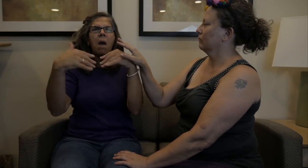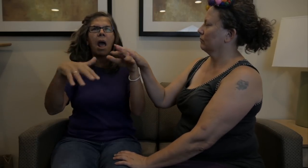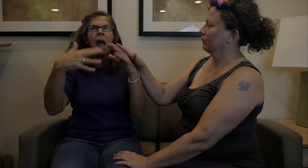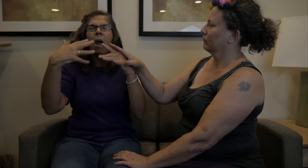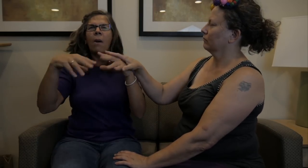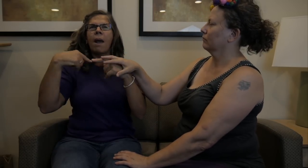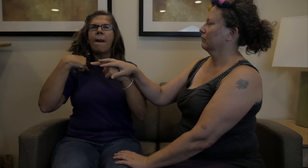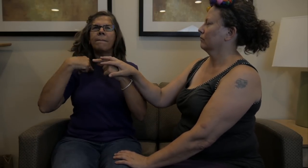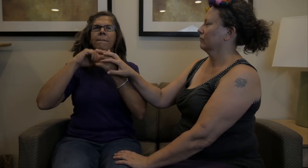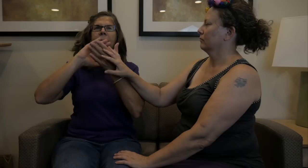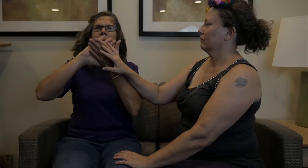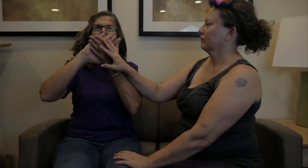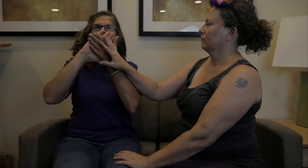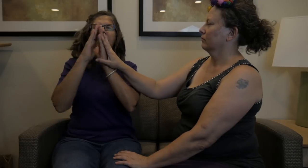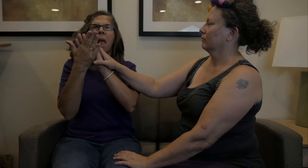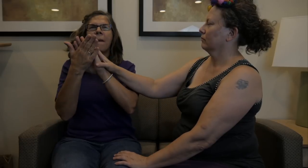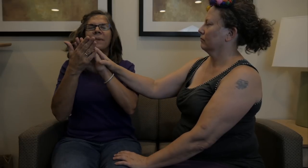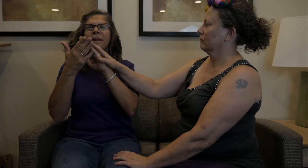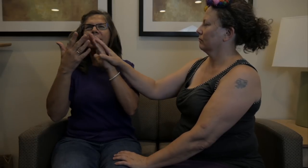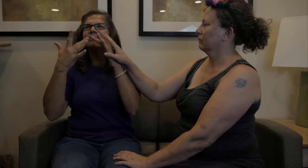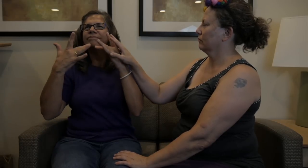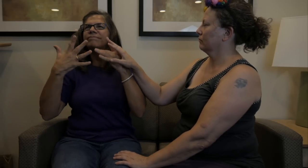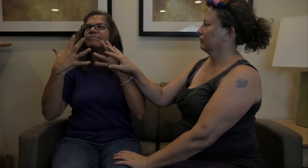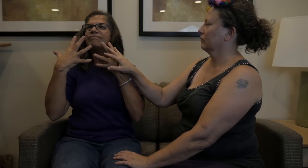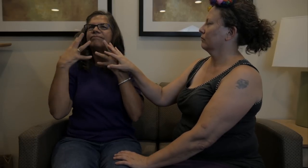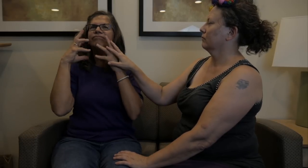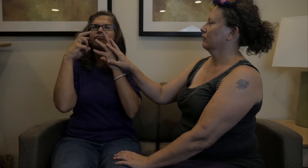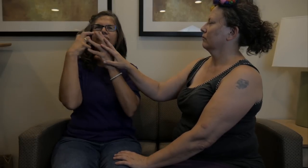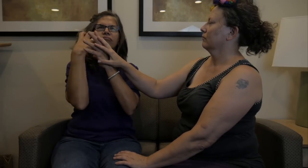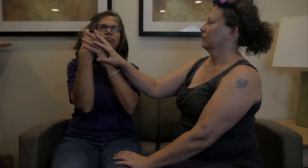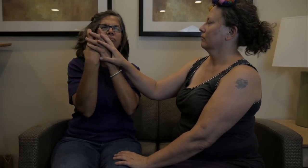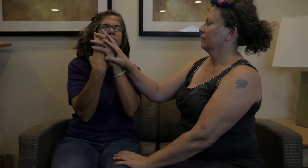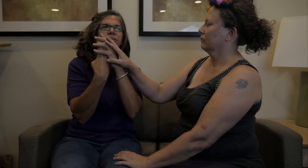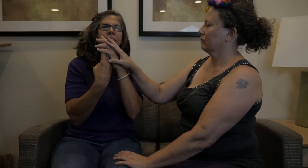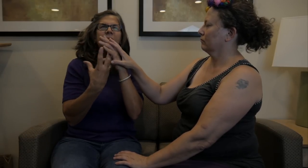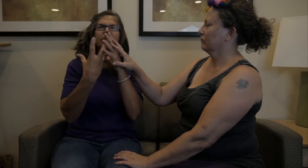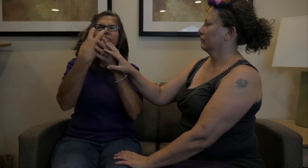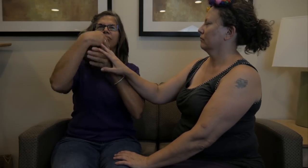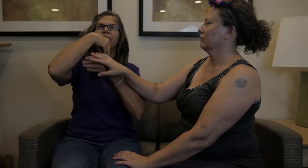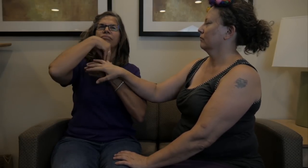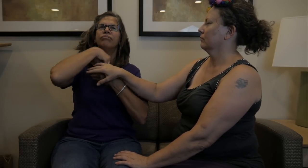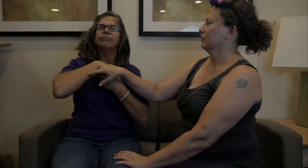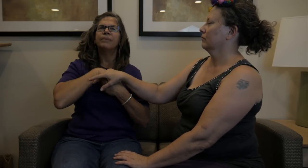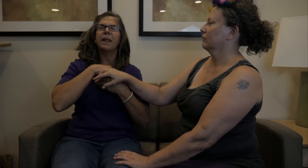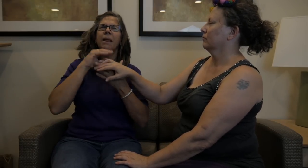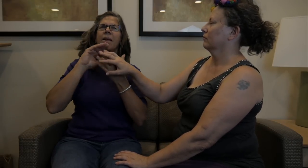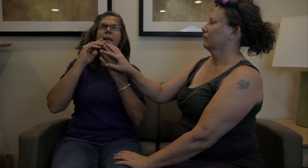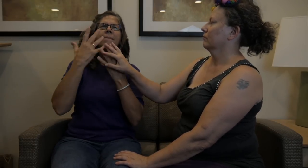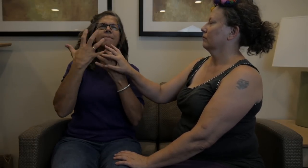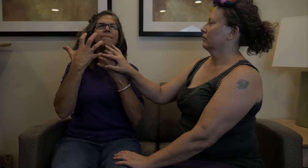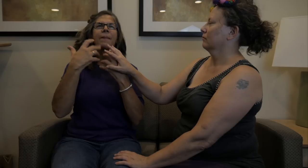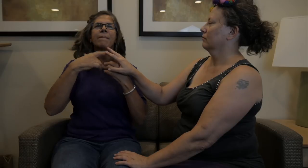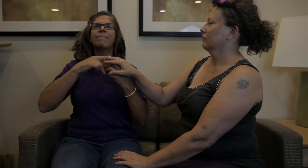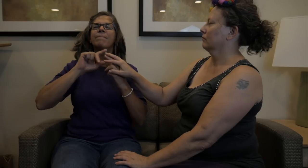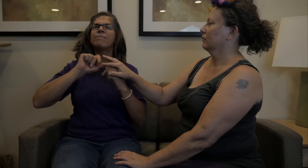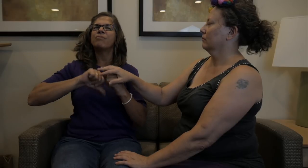embraced the P.T. philosophy and developed a sense of pride in my identity